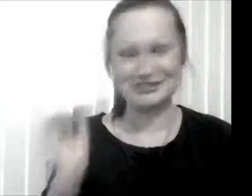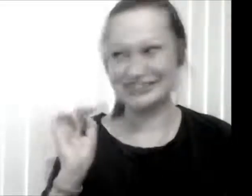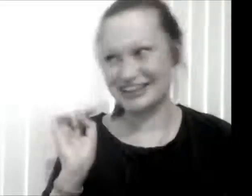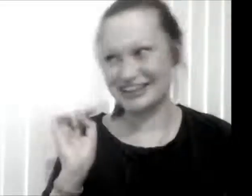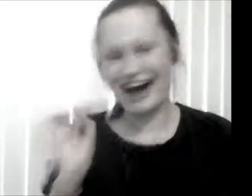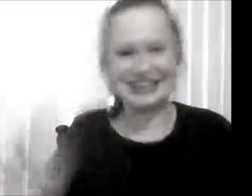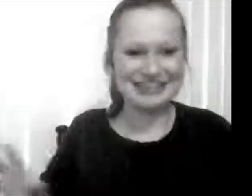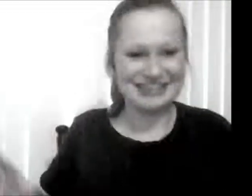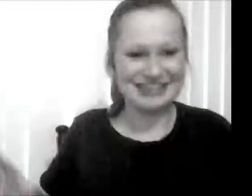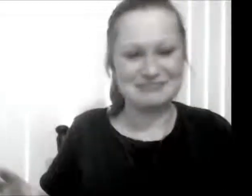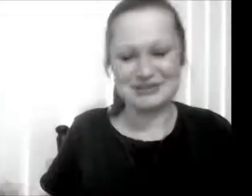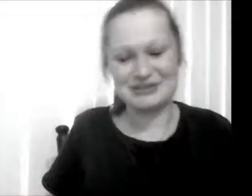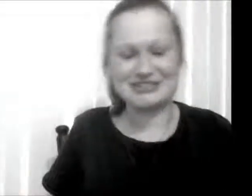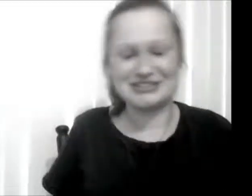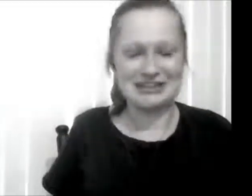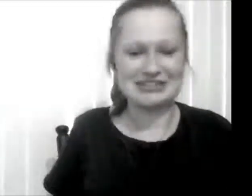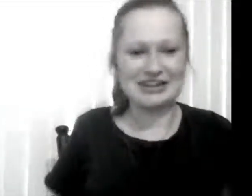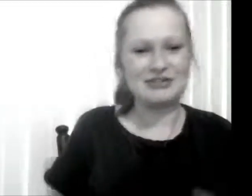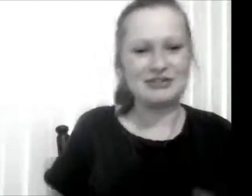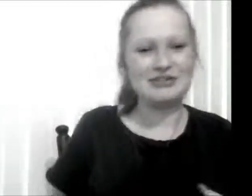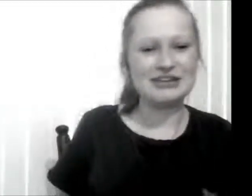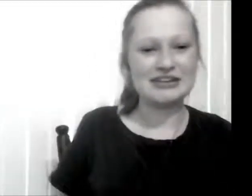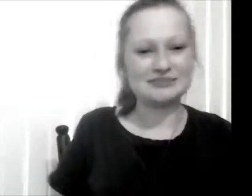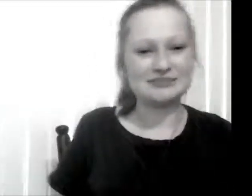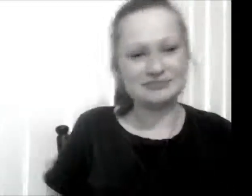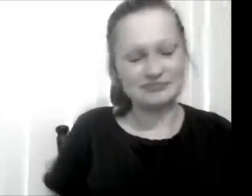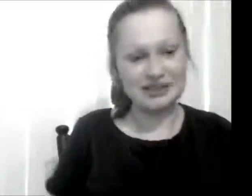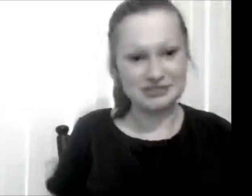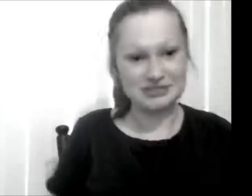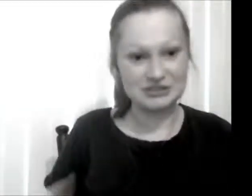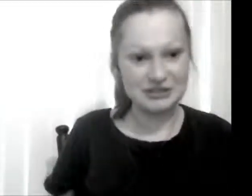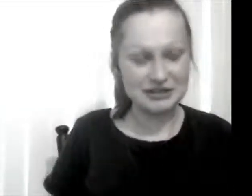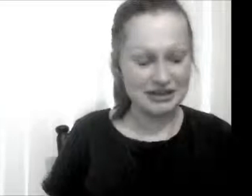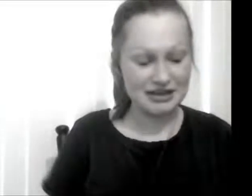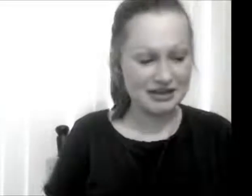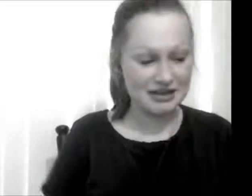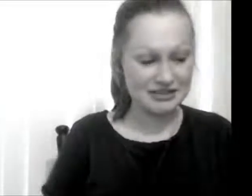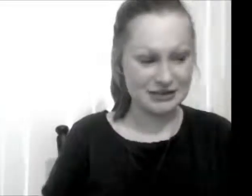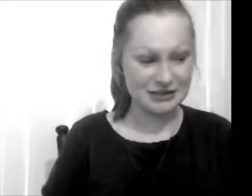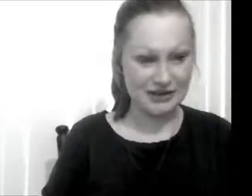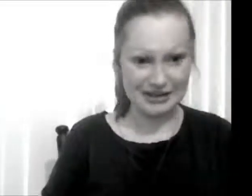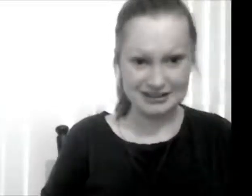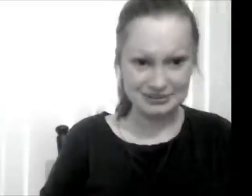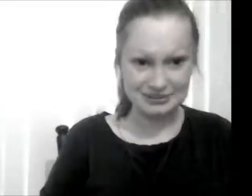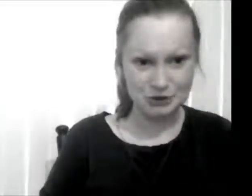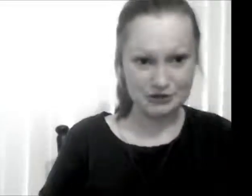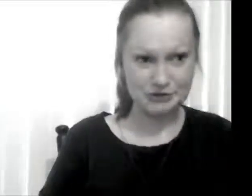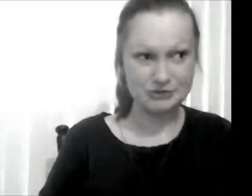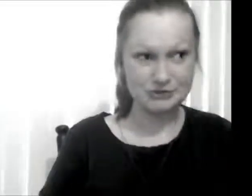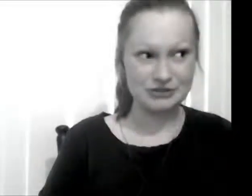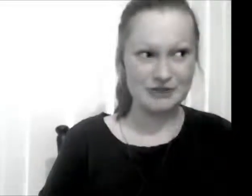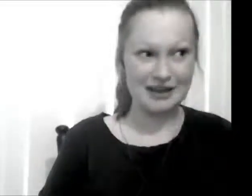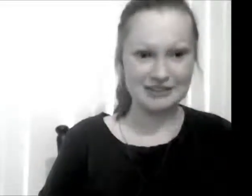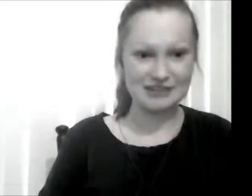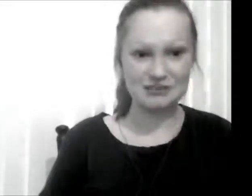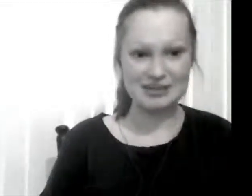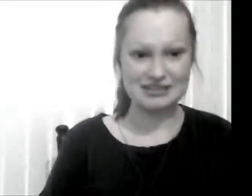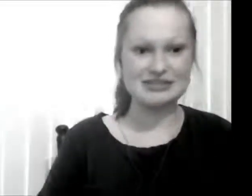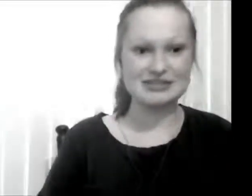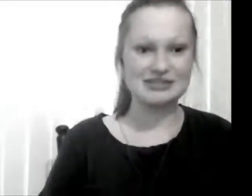this arts thing because I was like I really want to get it like to do it and so I collected some toilet rolls throughout my house from my sister's